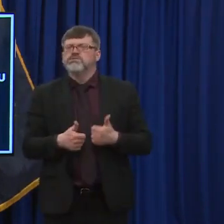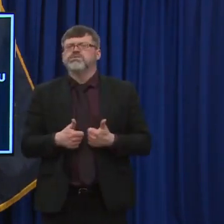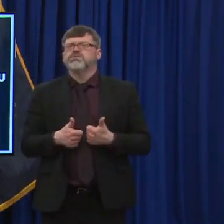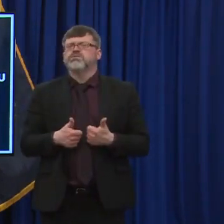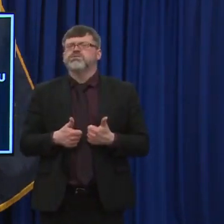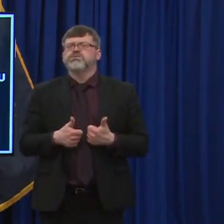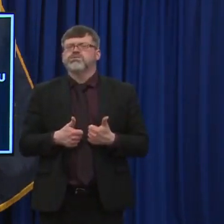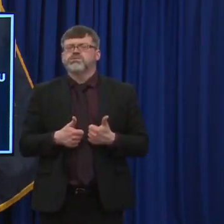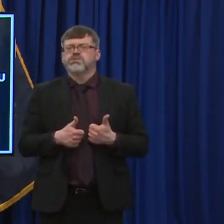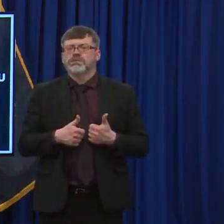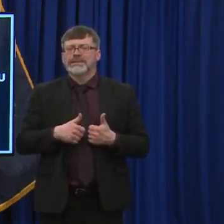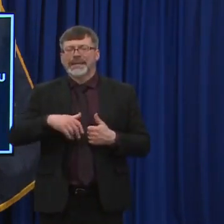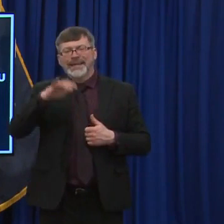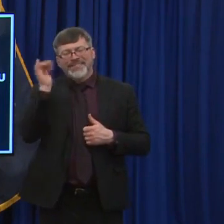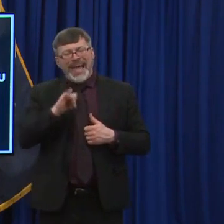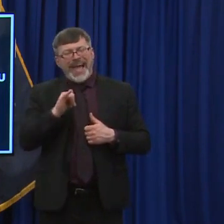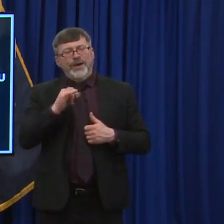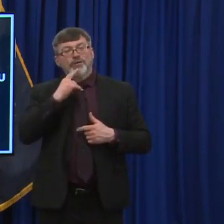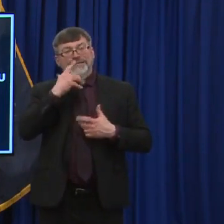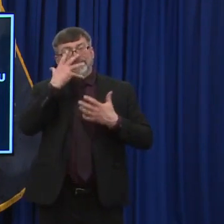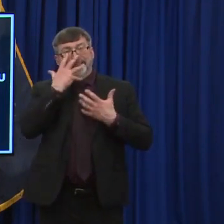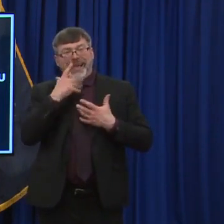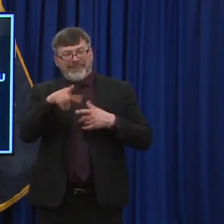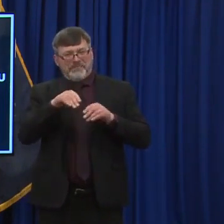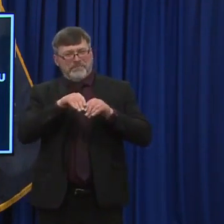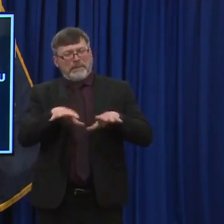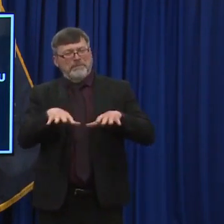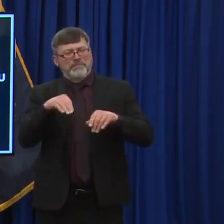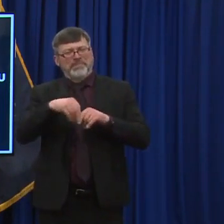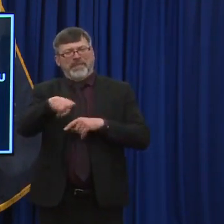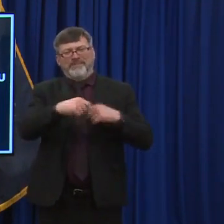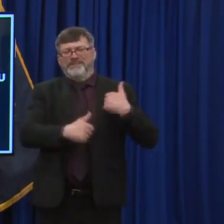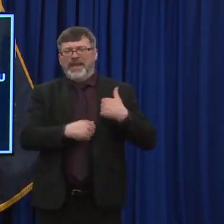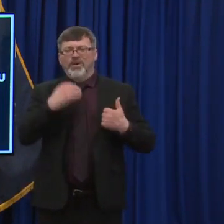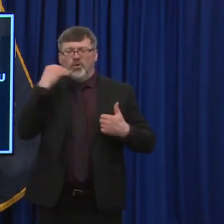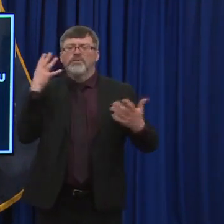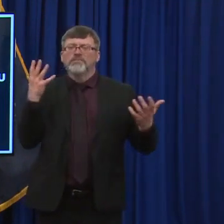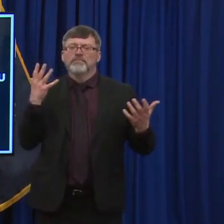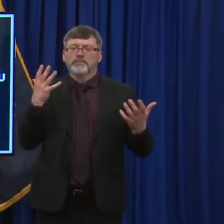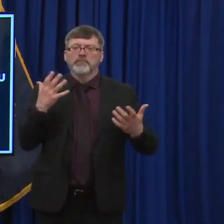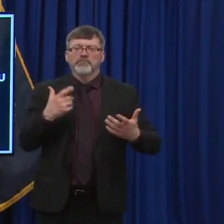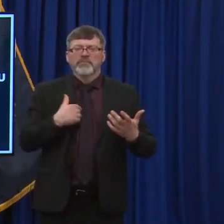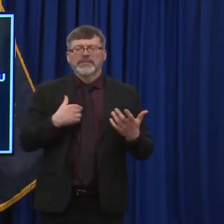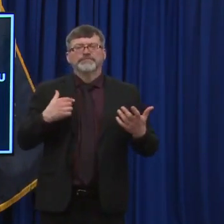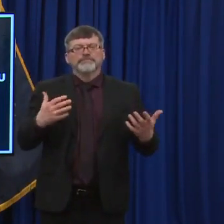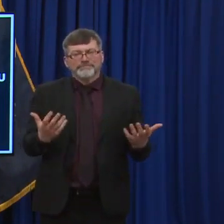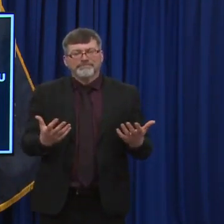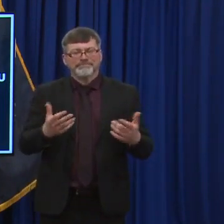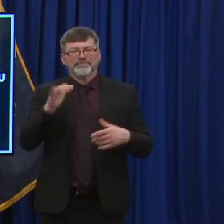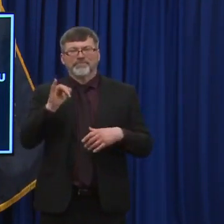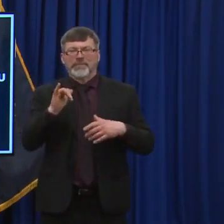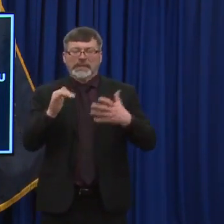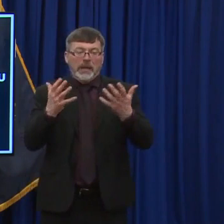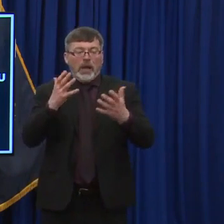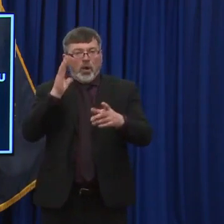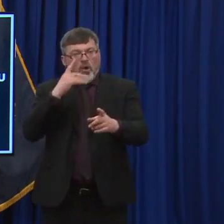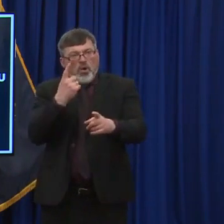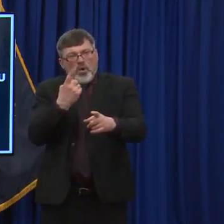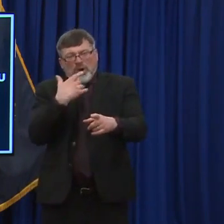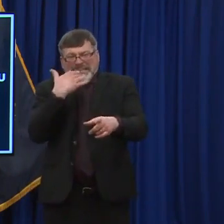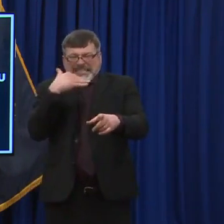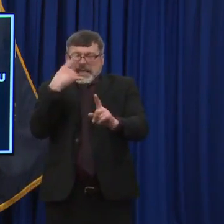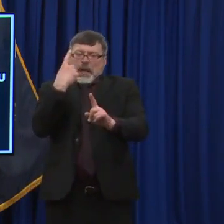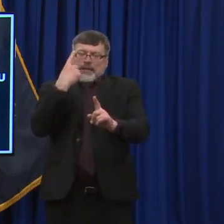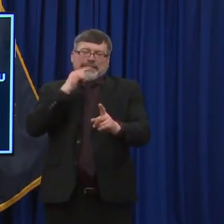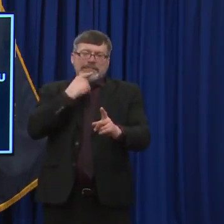happened. We've seen outbreaks all over the country. It was one of the more severe outbreaks we had in the state, to be sure. But the staff really does, if anything, what I took from that, that report